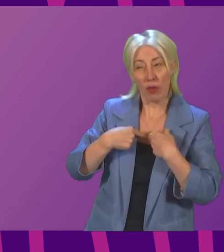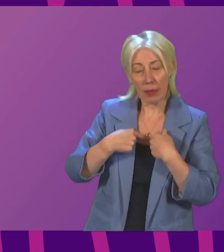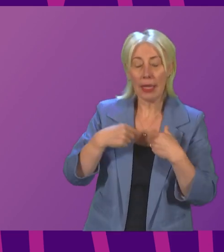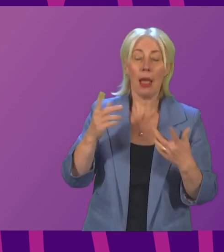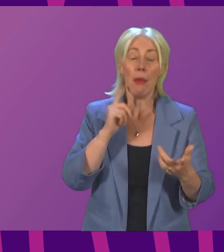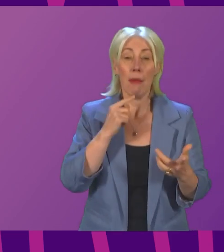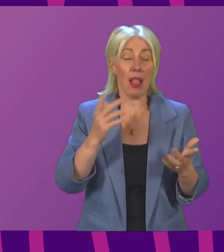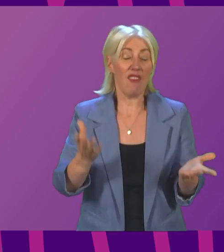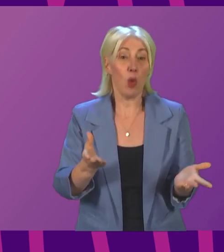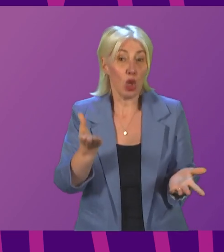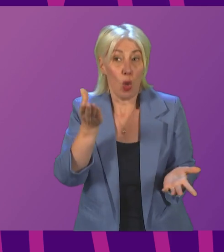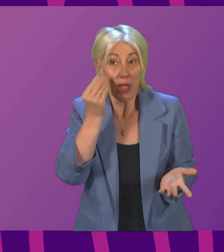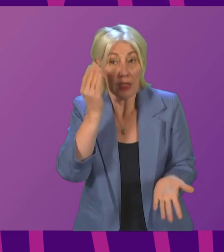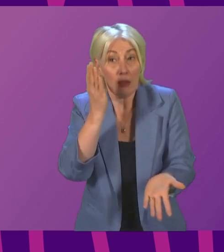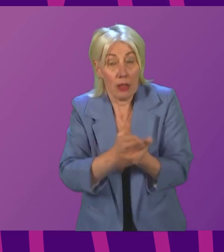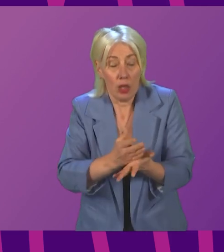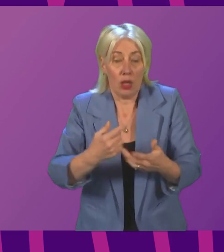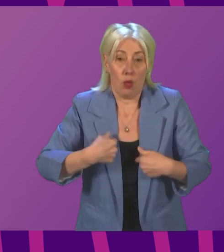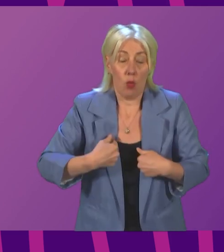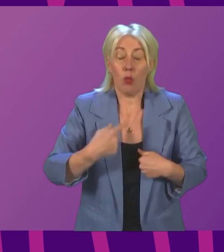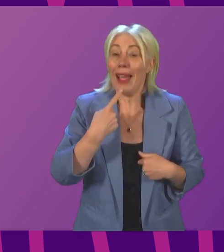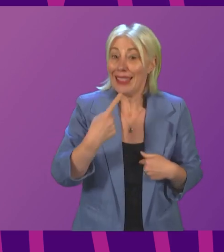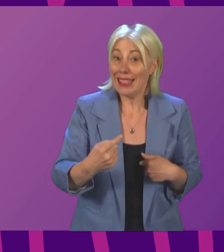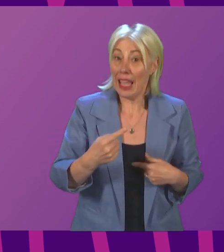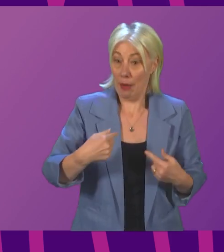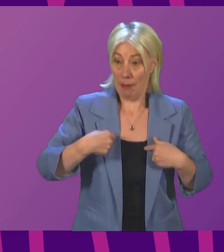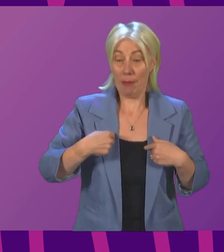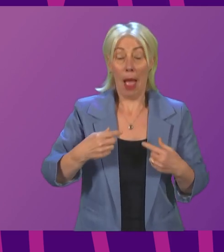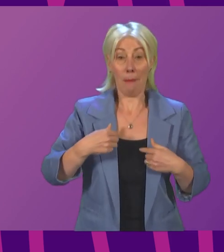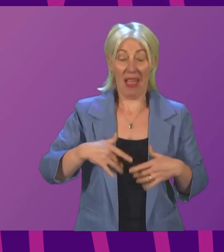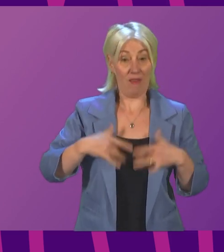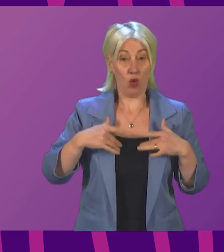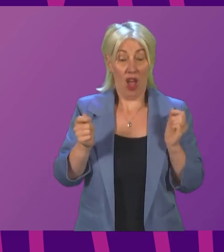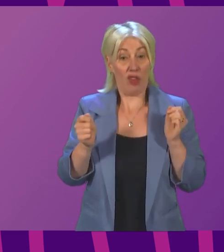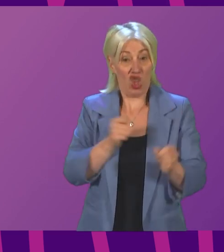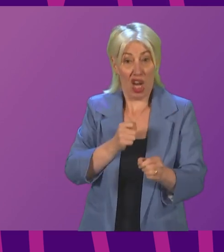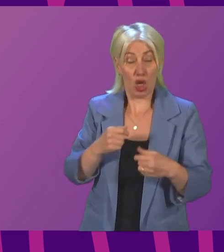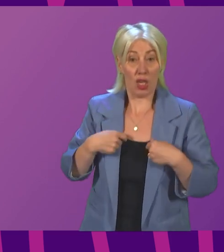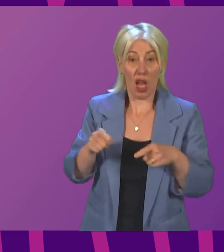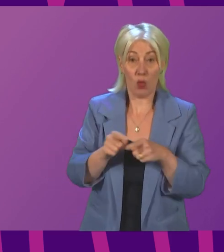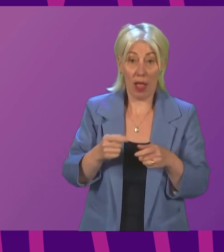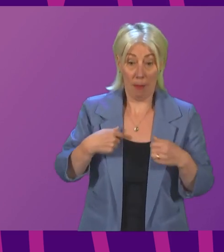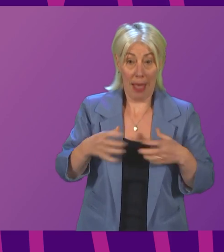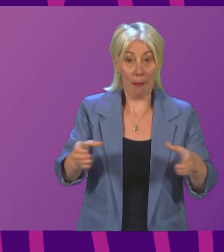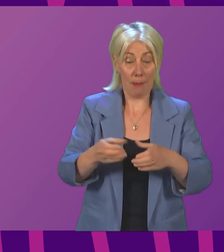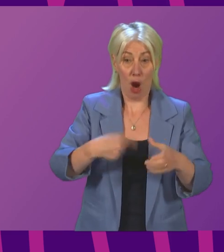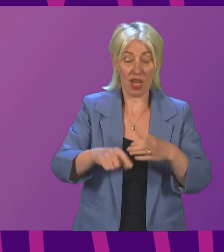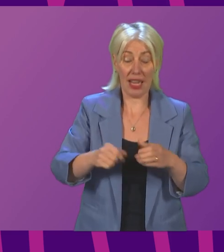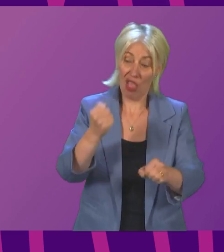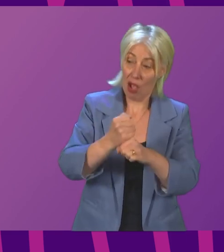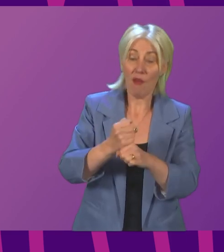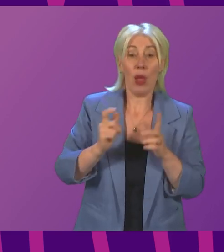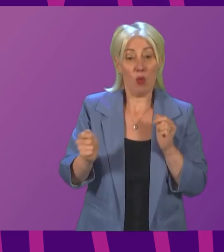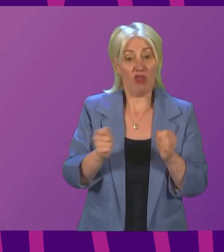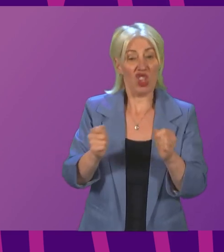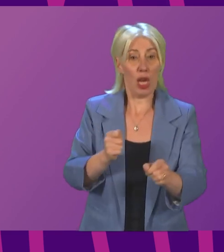any attention to what I am saying on this issue will see that I've changed my position and I've changed the position of my party and the position of the government because I